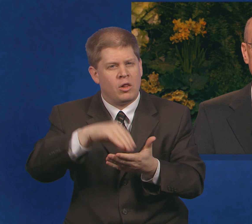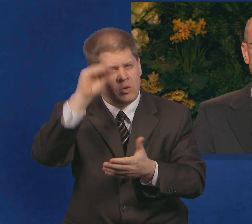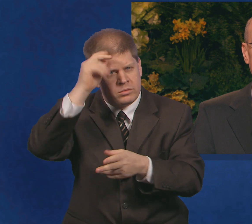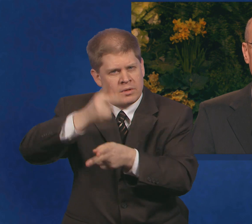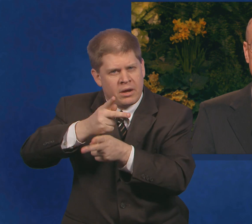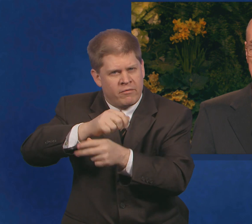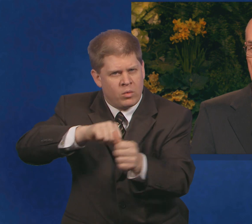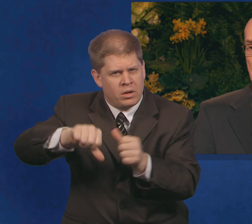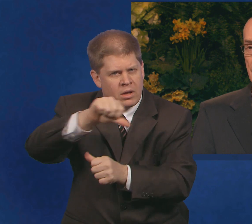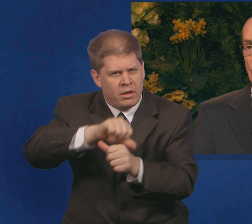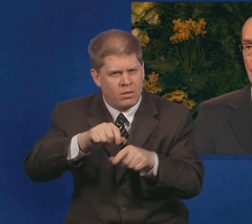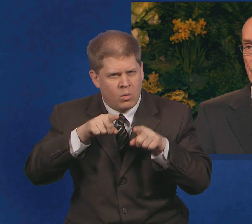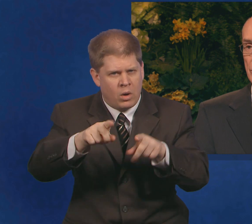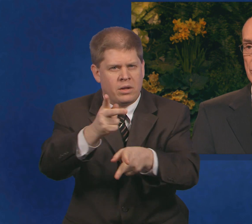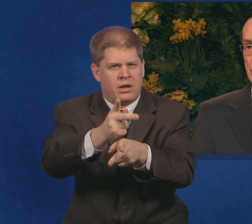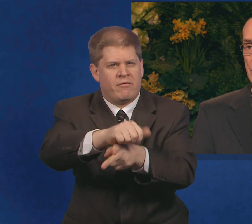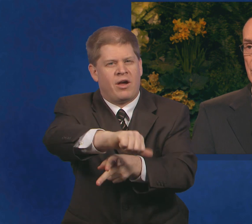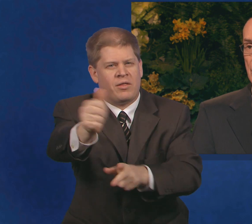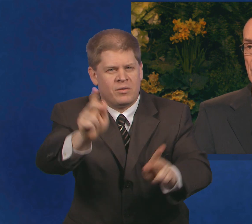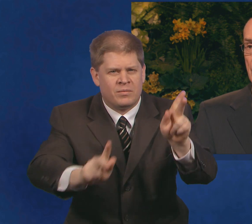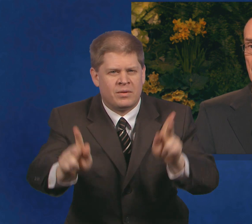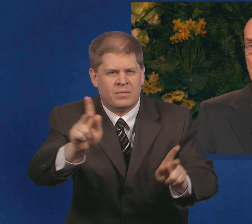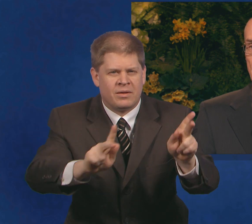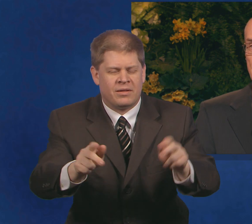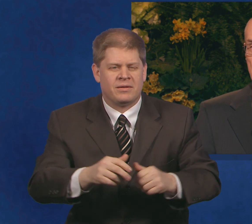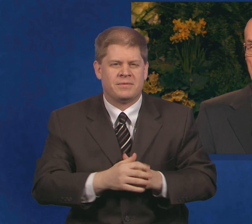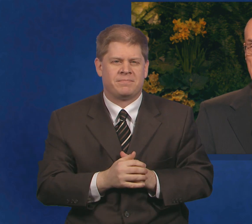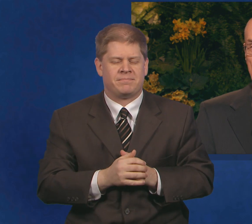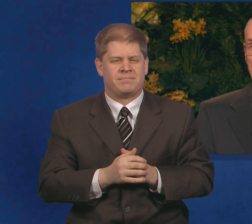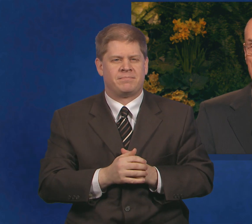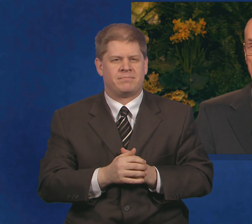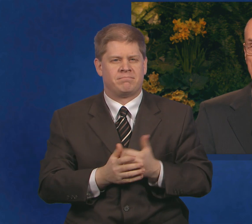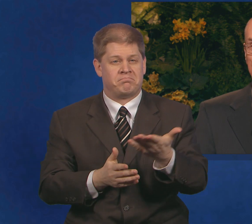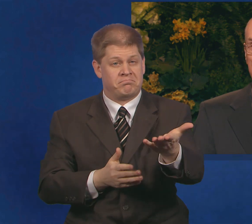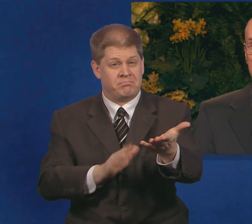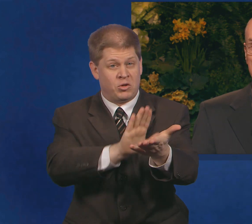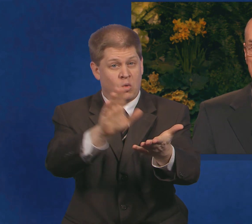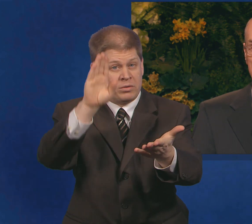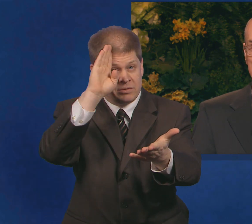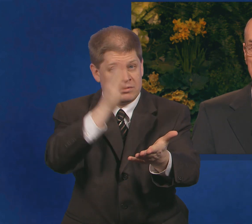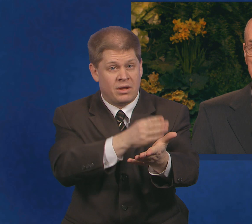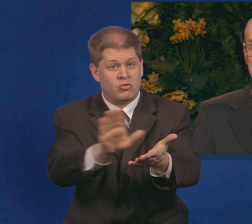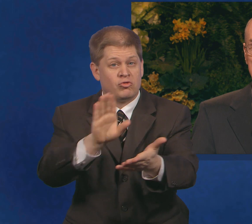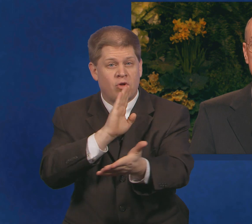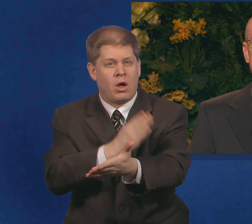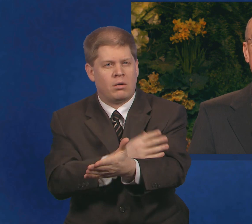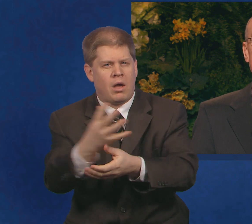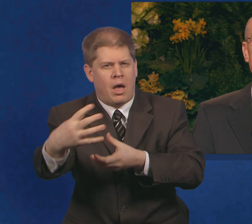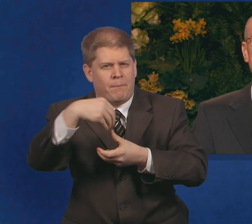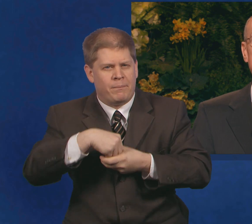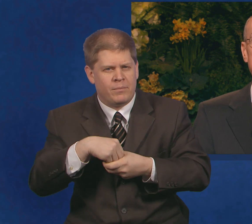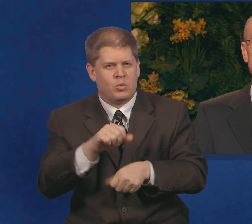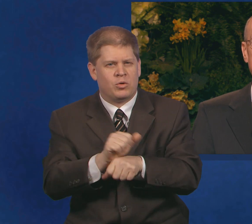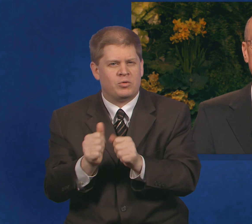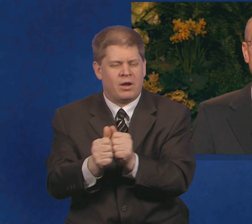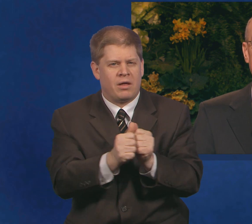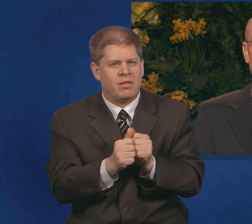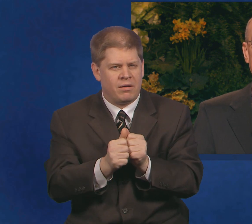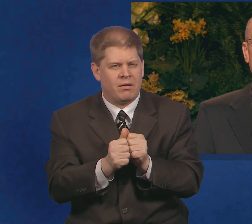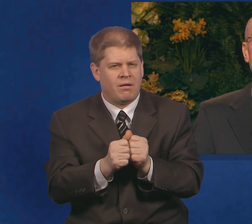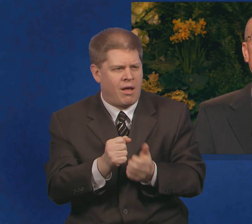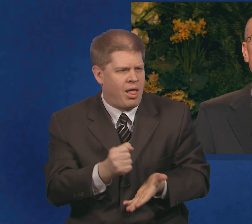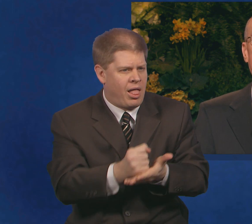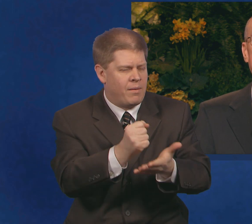other as they care for others. Your sons and daughters who work with you to serve others in need